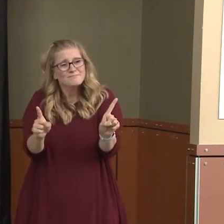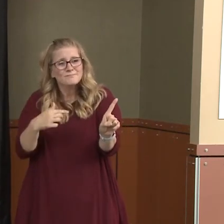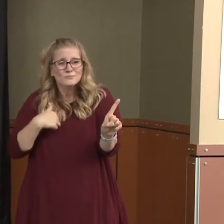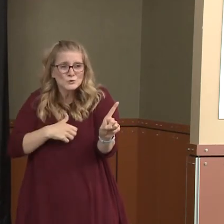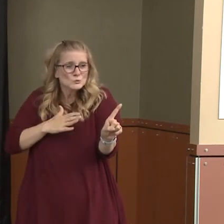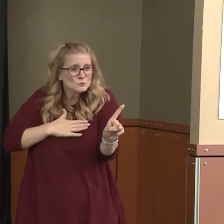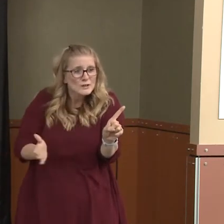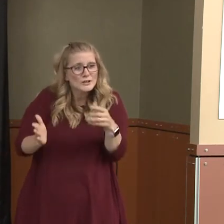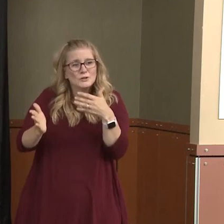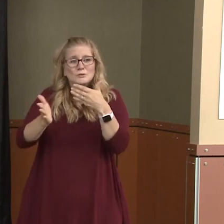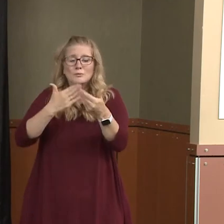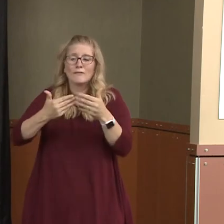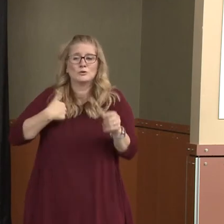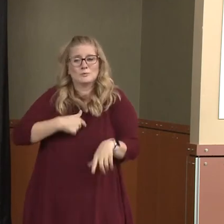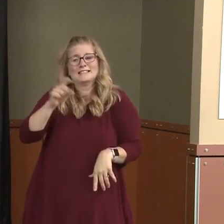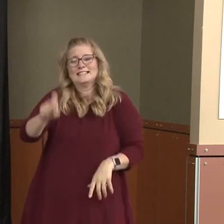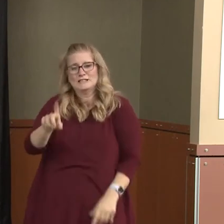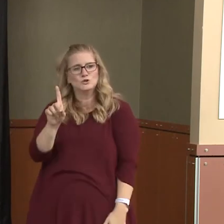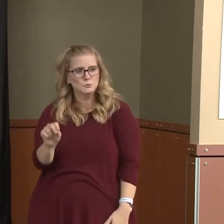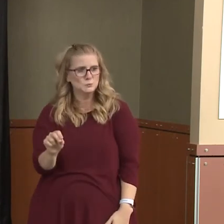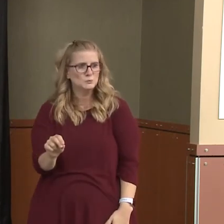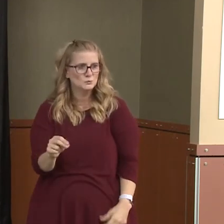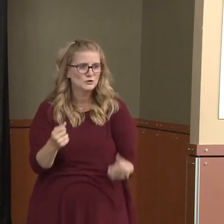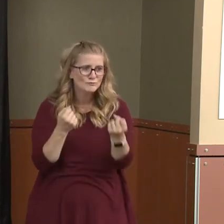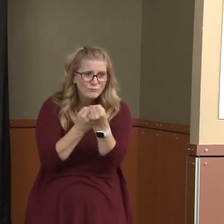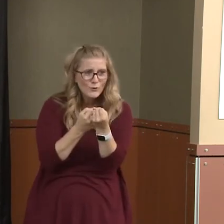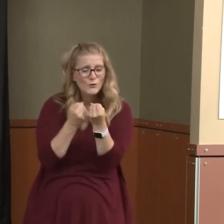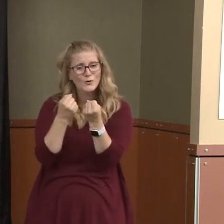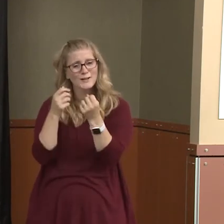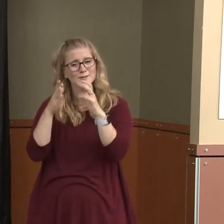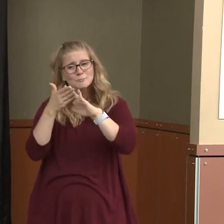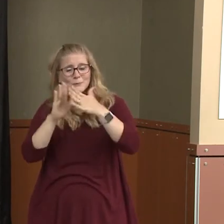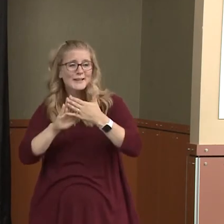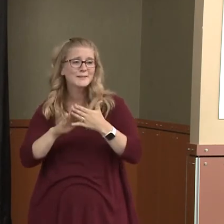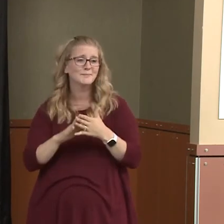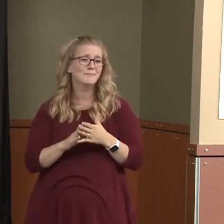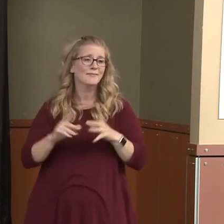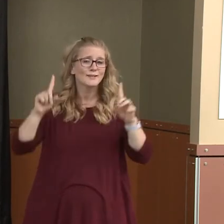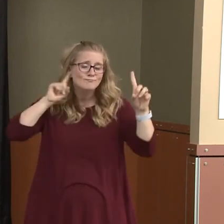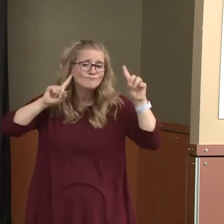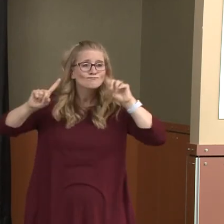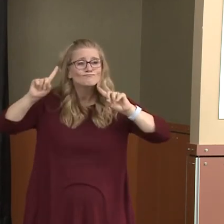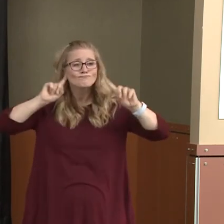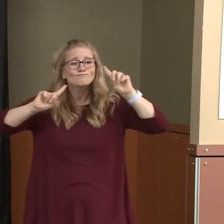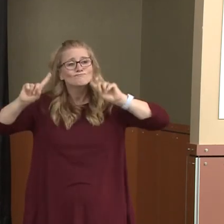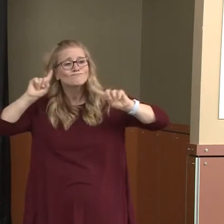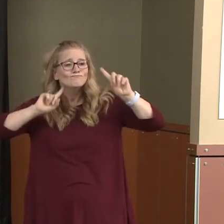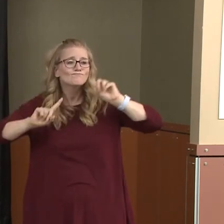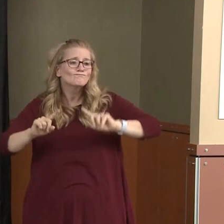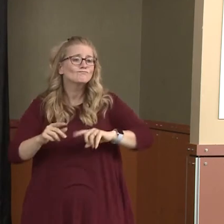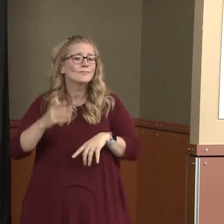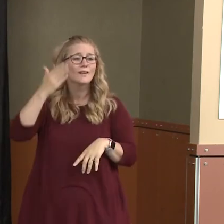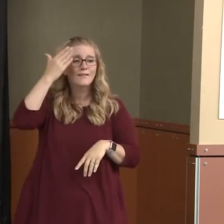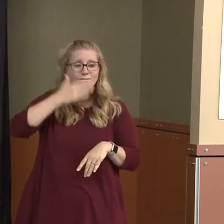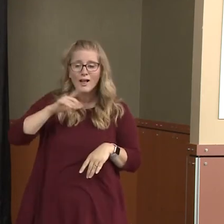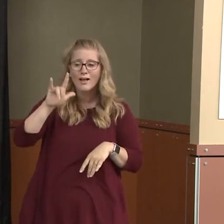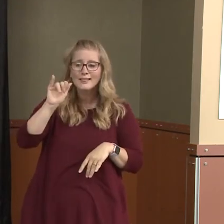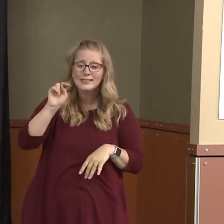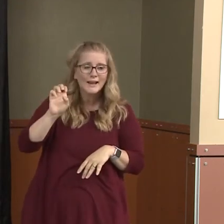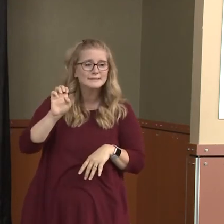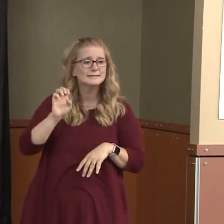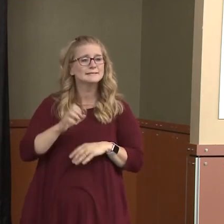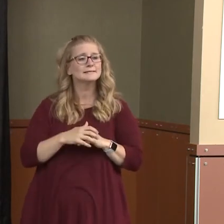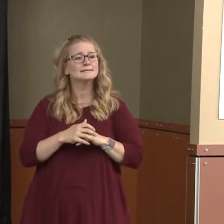I've heard a lot of talk as we have around the world about frontline caregivers and first responders being touted as heroes.